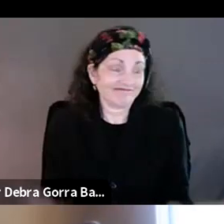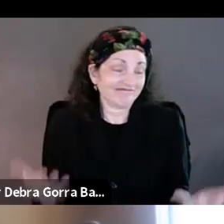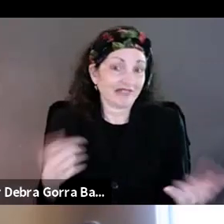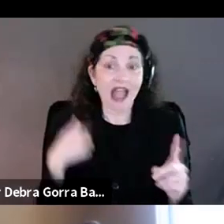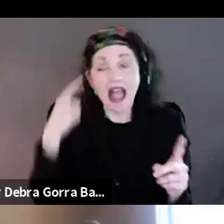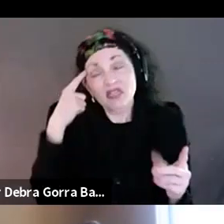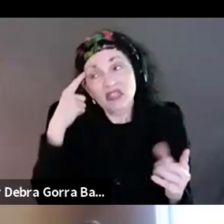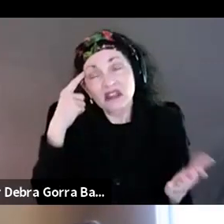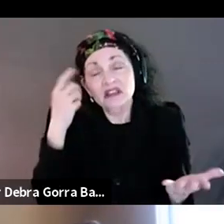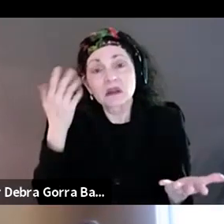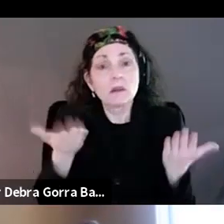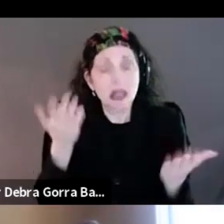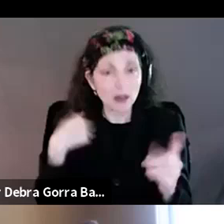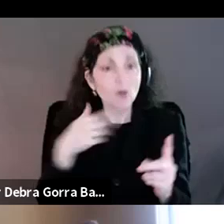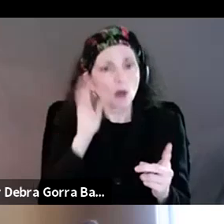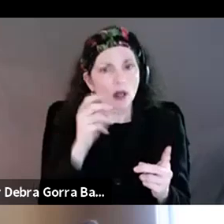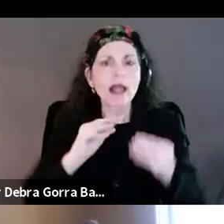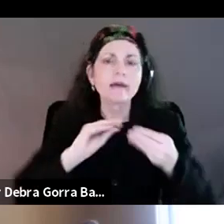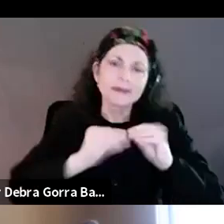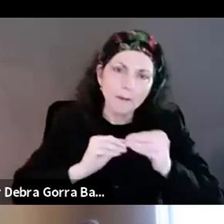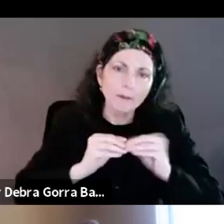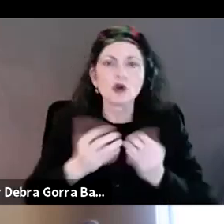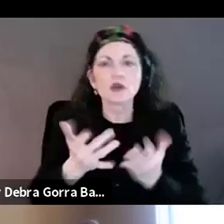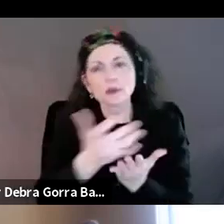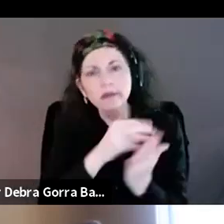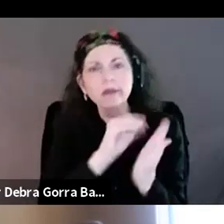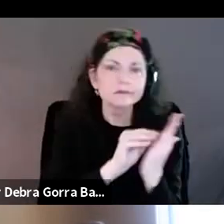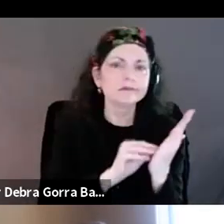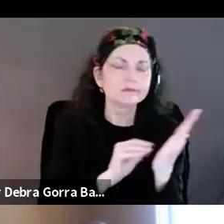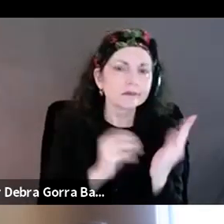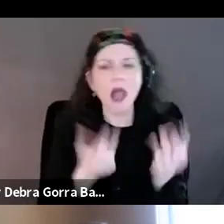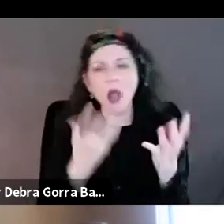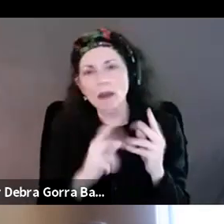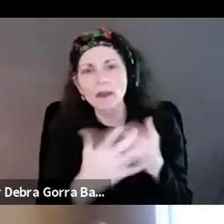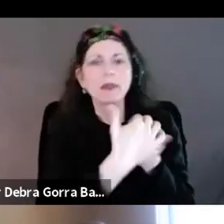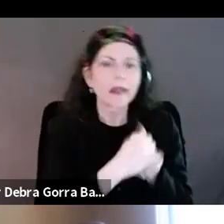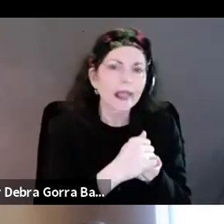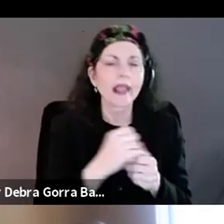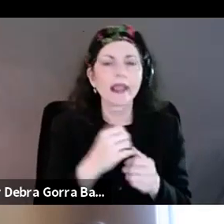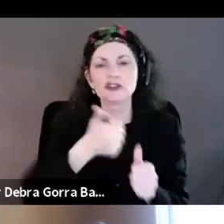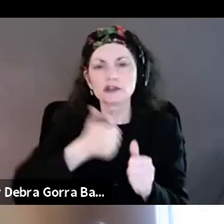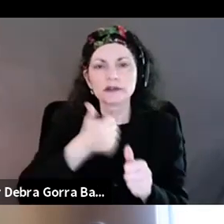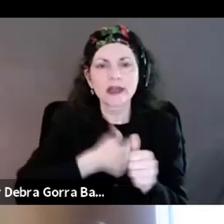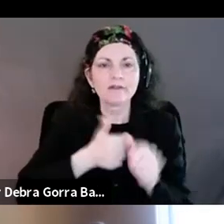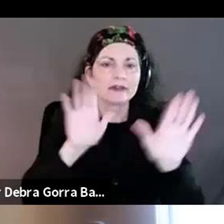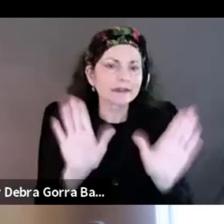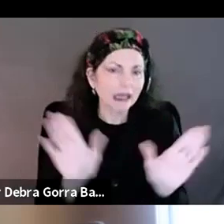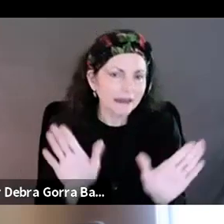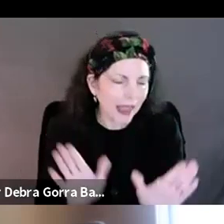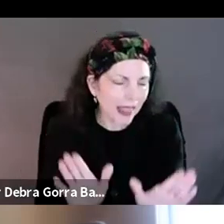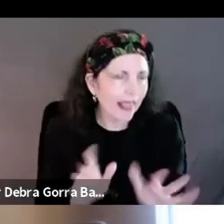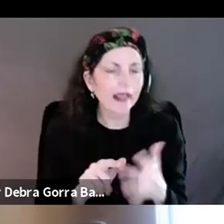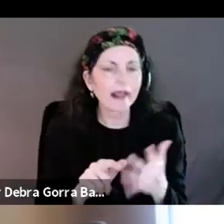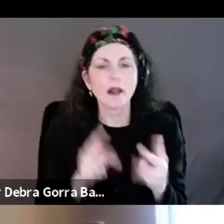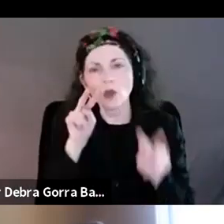we might, we'll have numbers. We're monitoring just our engagement each Sunday. We're looking at, you know, how much